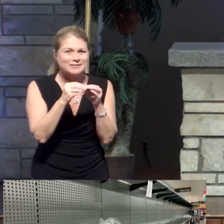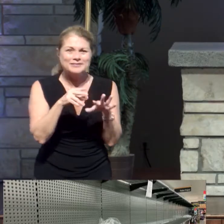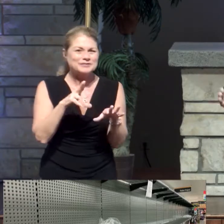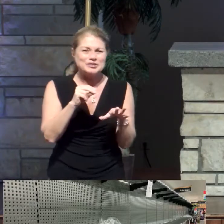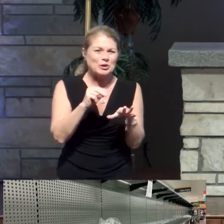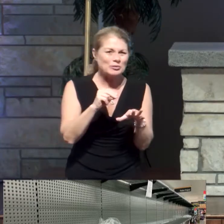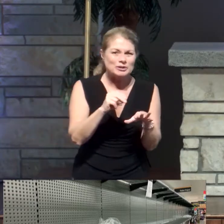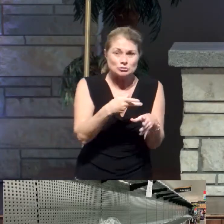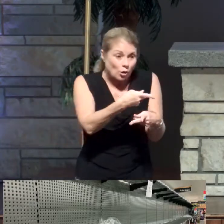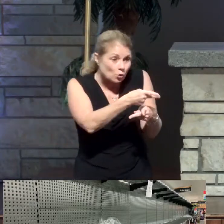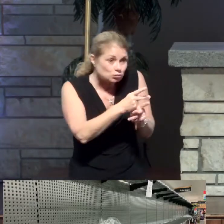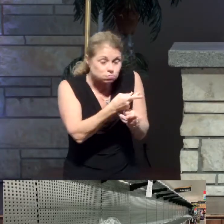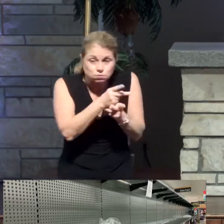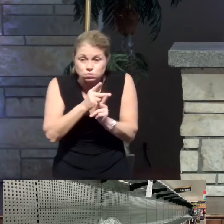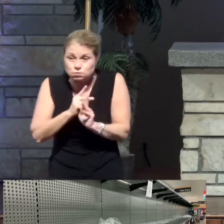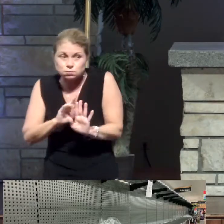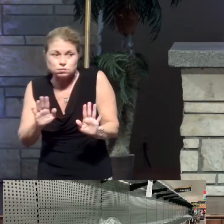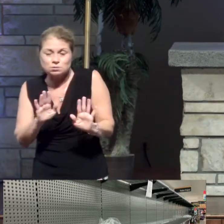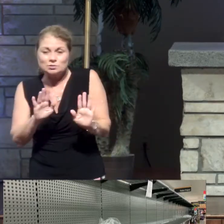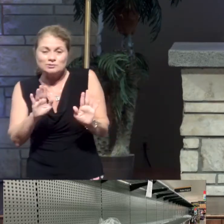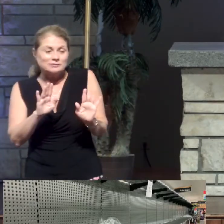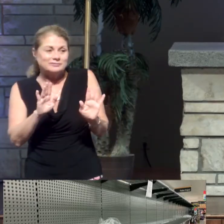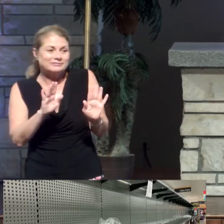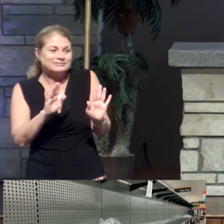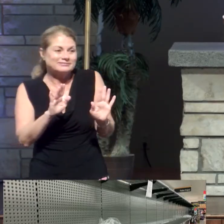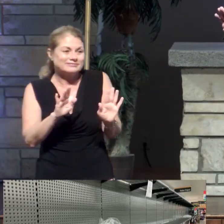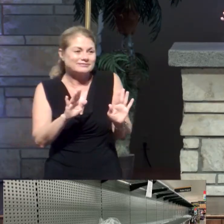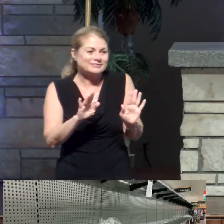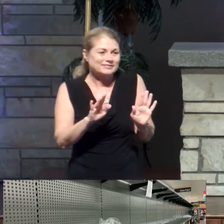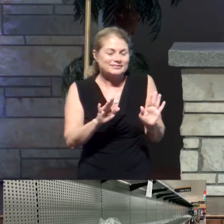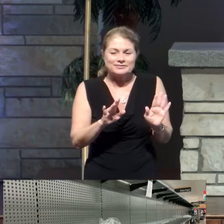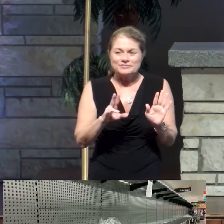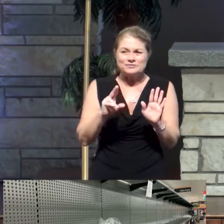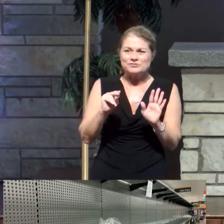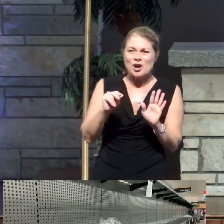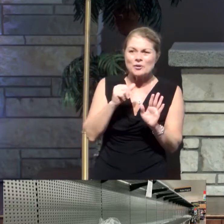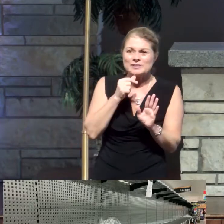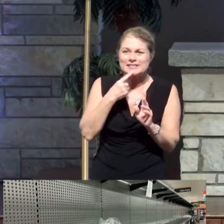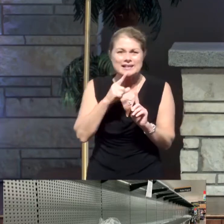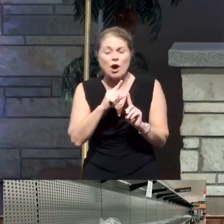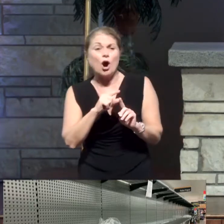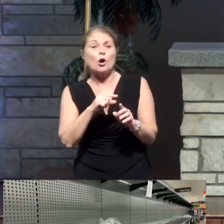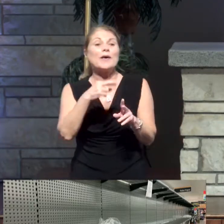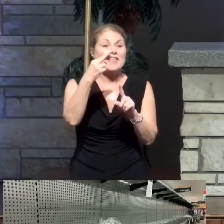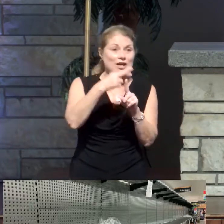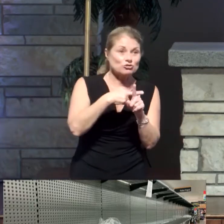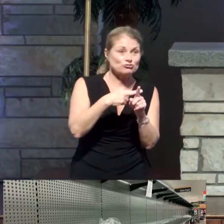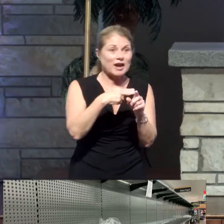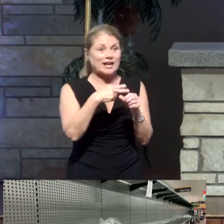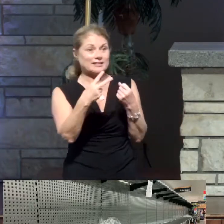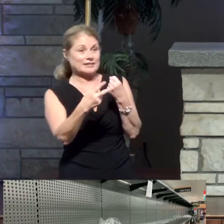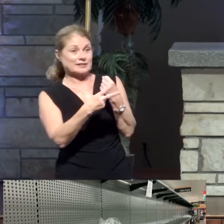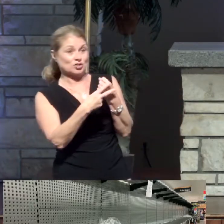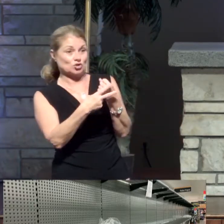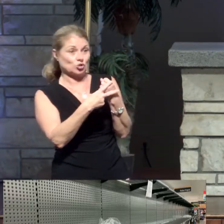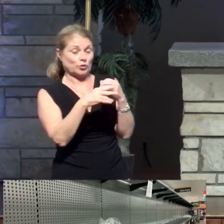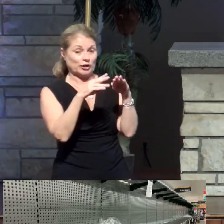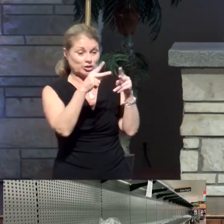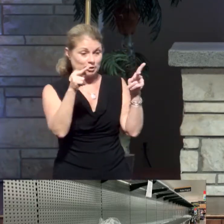hoard it all. They're to go hit the buy now button on Amazon. And then go out and rent a storage space to store all of our belongings.